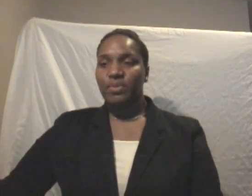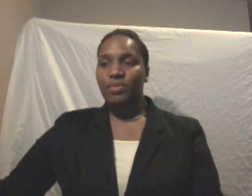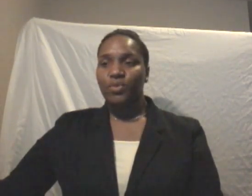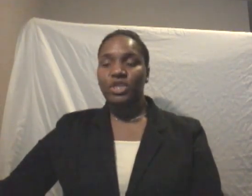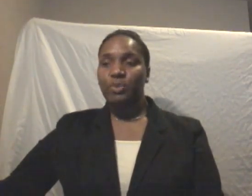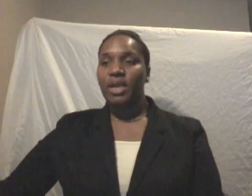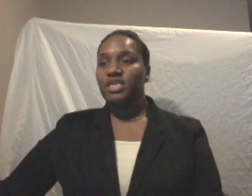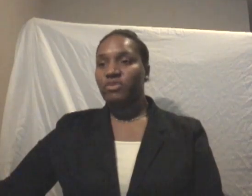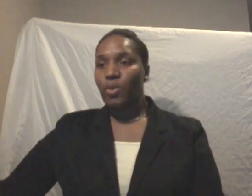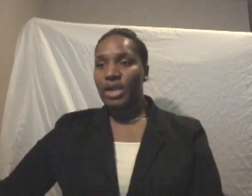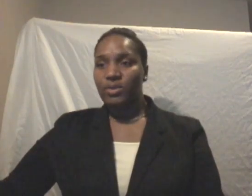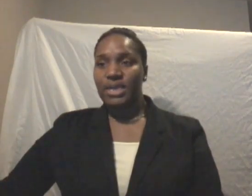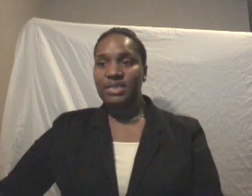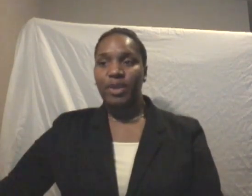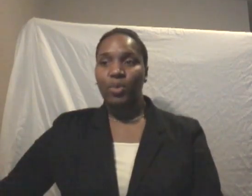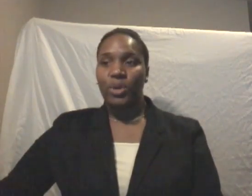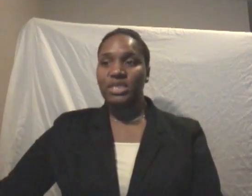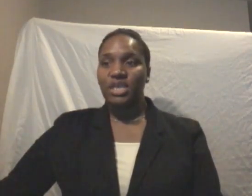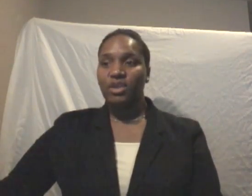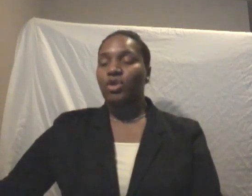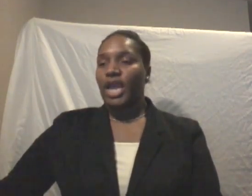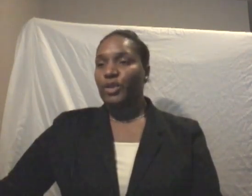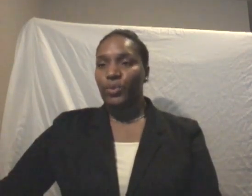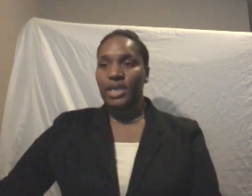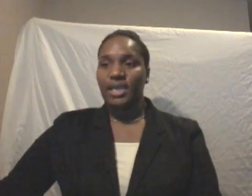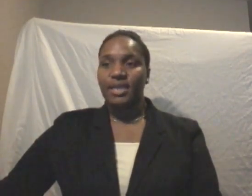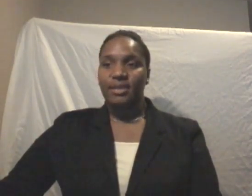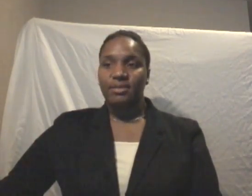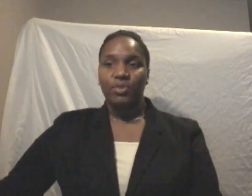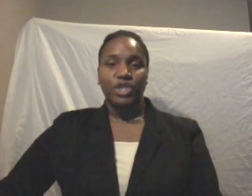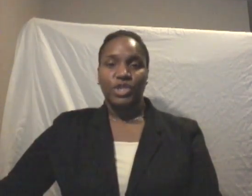what does your policy require? Do I need to pay once a year or annually? Which?